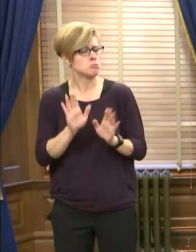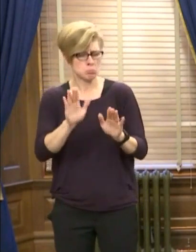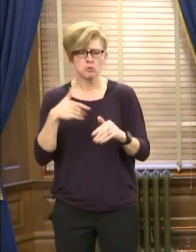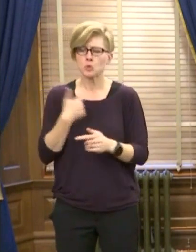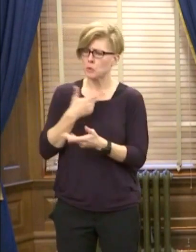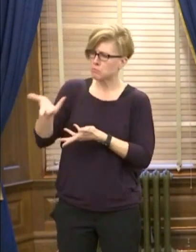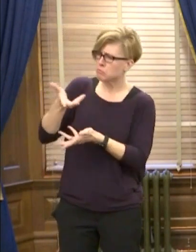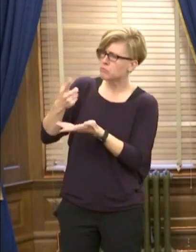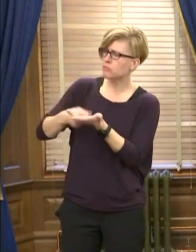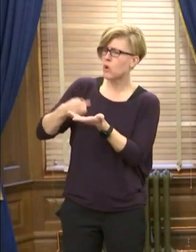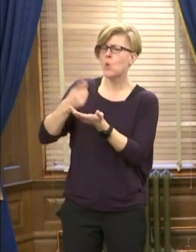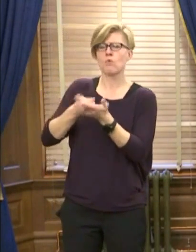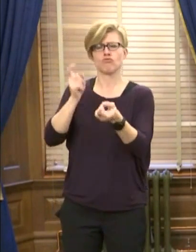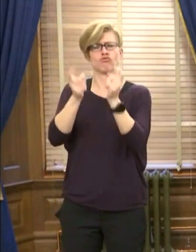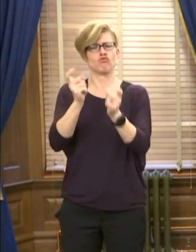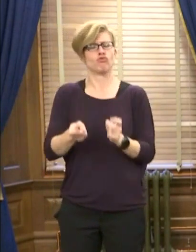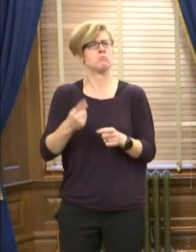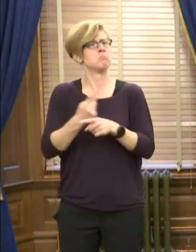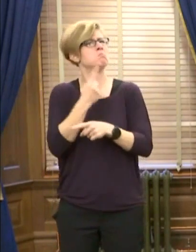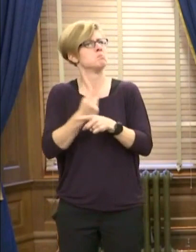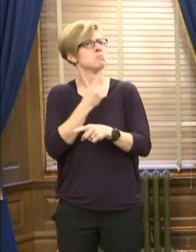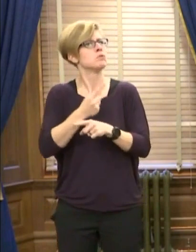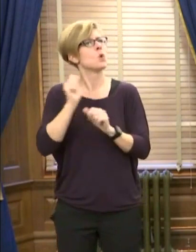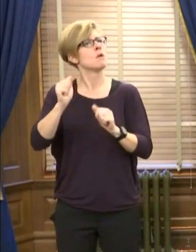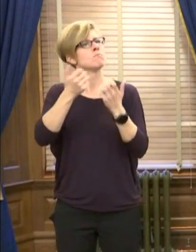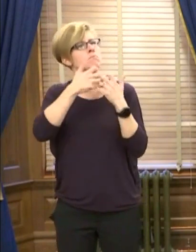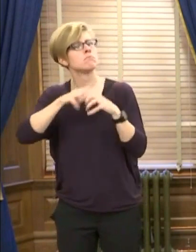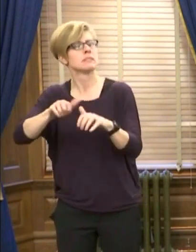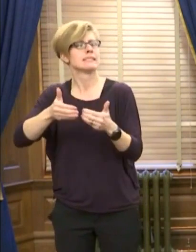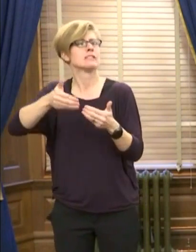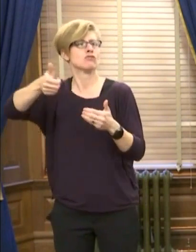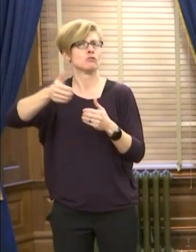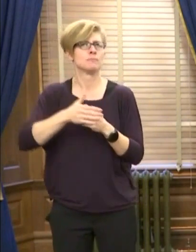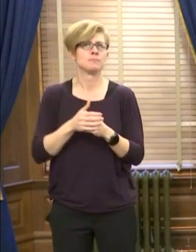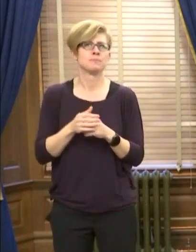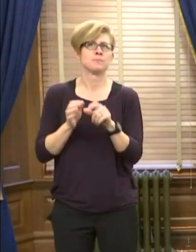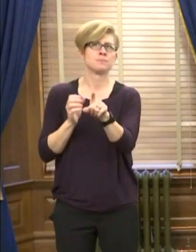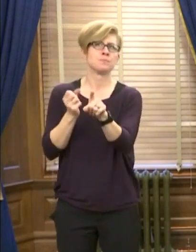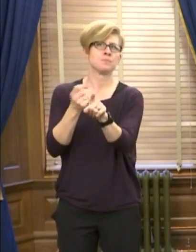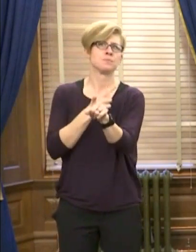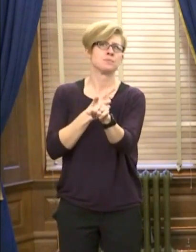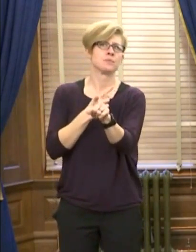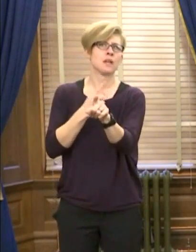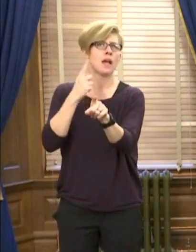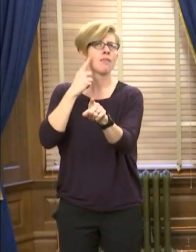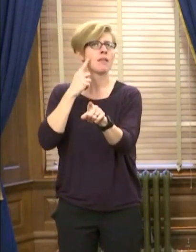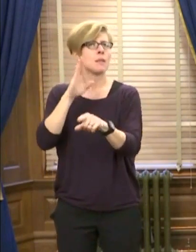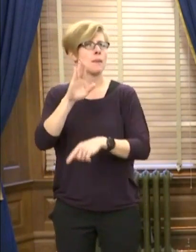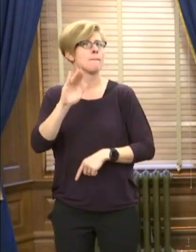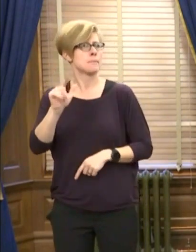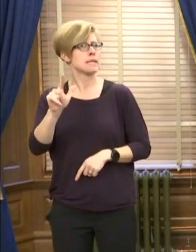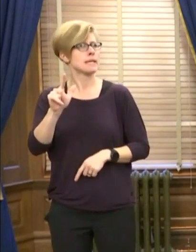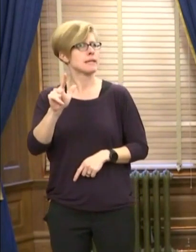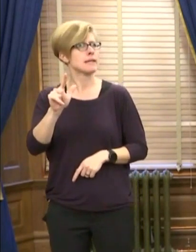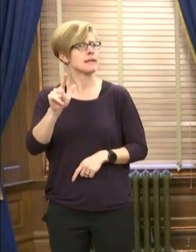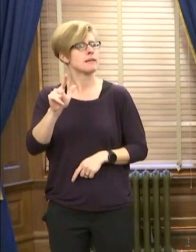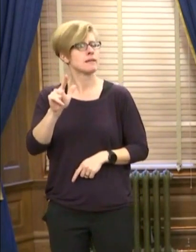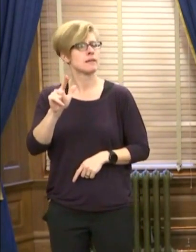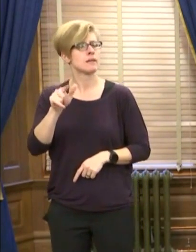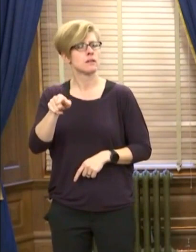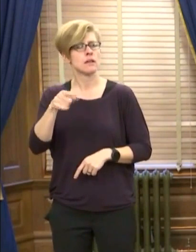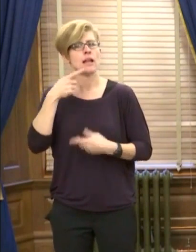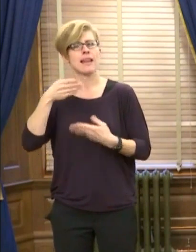come up with the reasonable modifications that we need that would make things work better. Another part of the bill, I believe, is giving citizens a lot more petition to